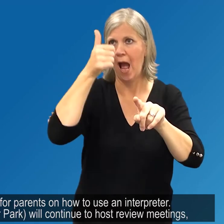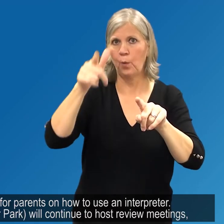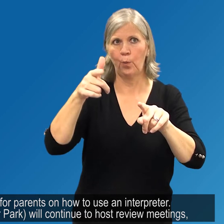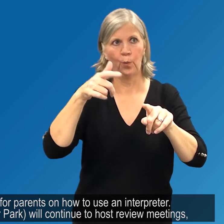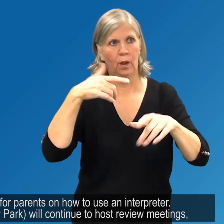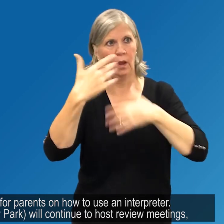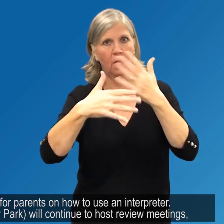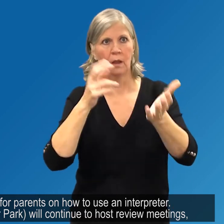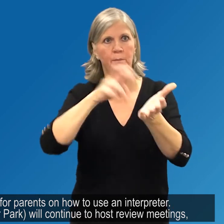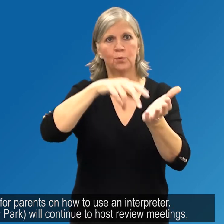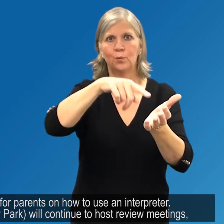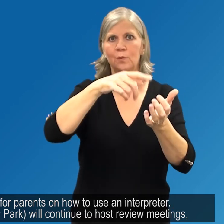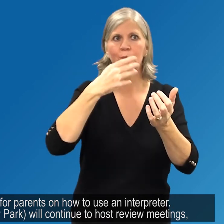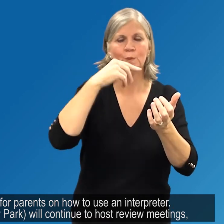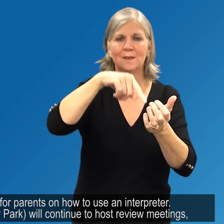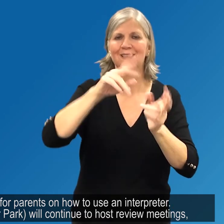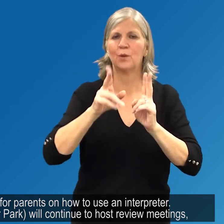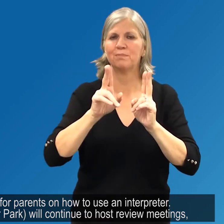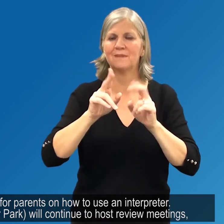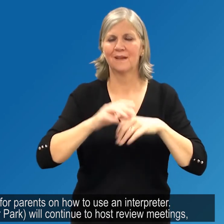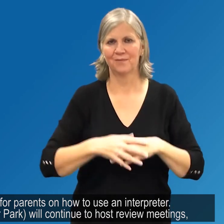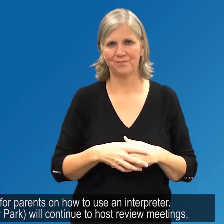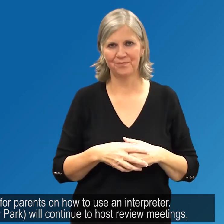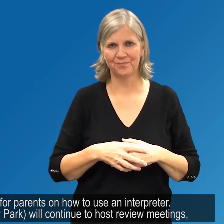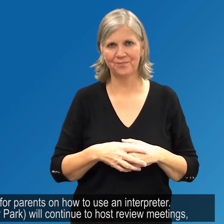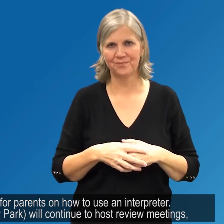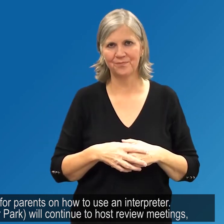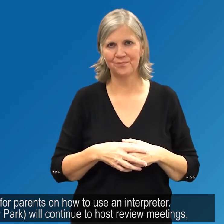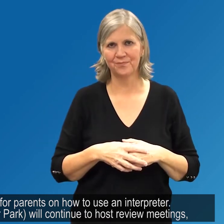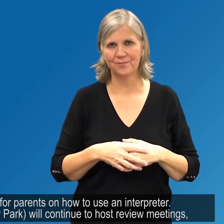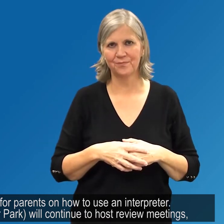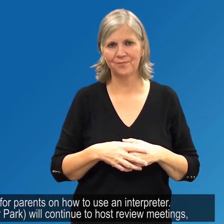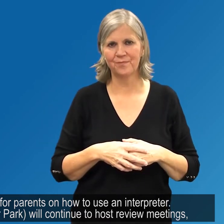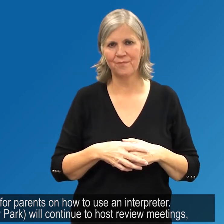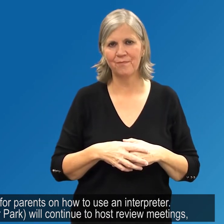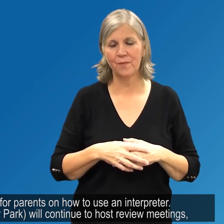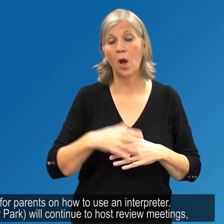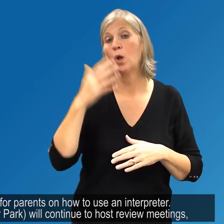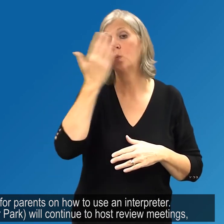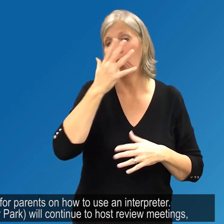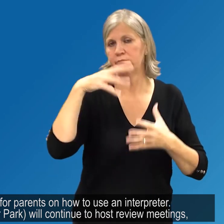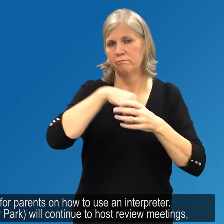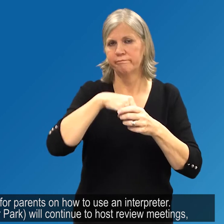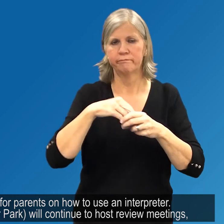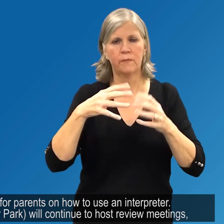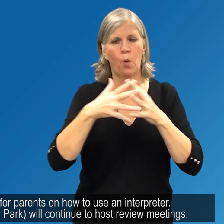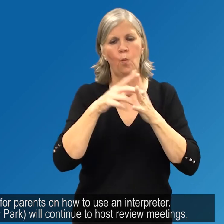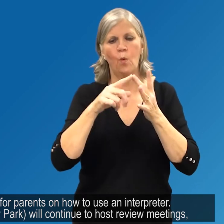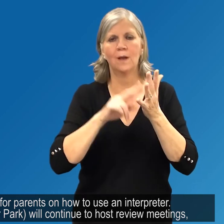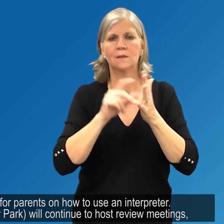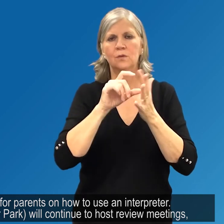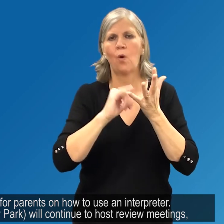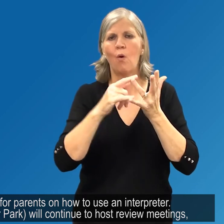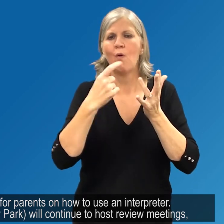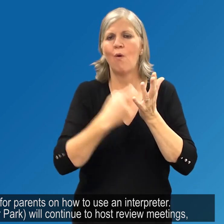Provide training for parents on how to use an interpreter. Schools including Windsor Park will continue to host review meetings,